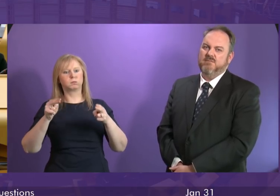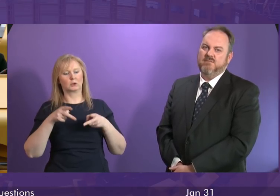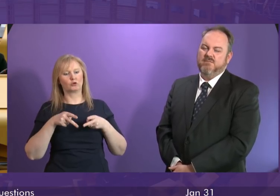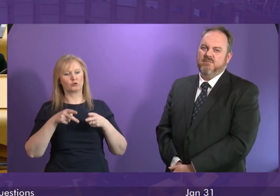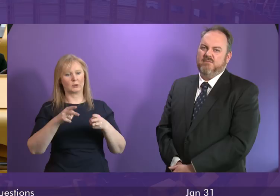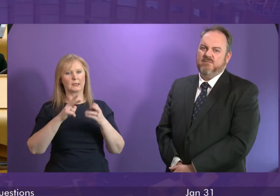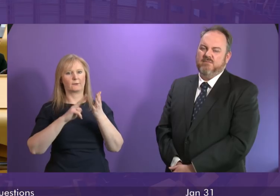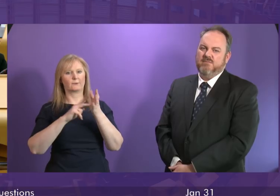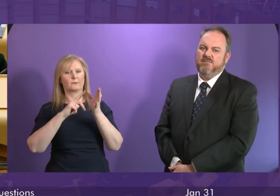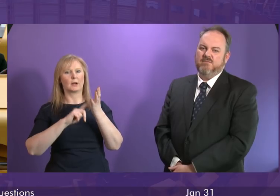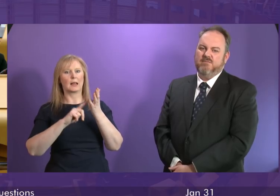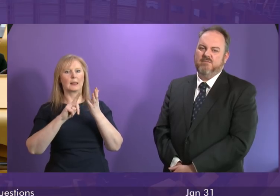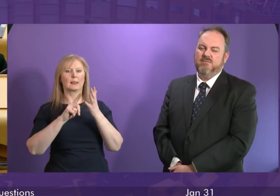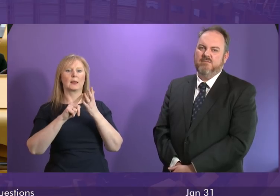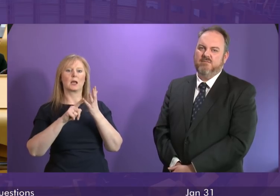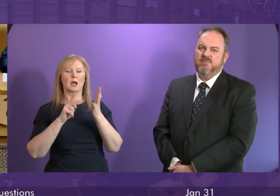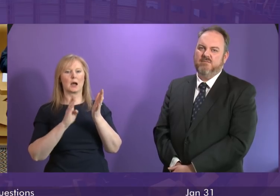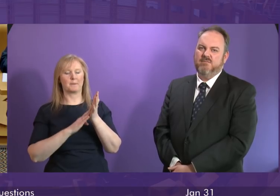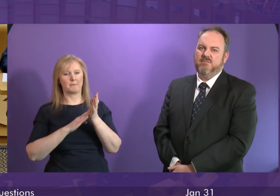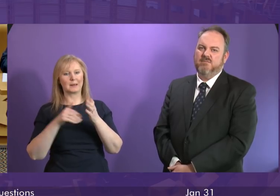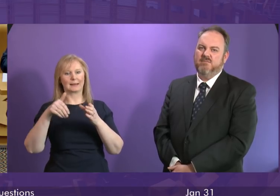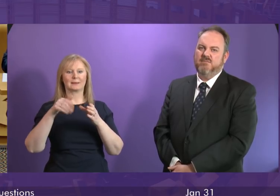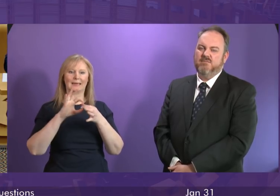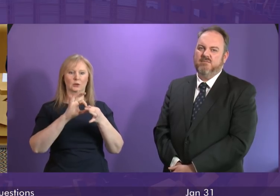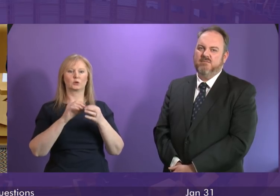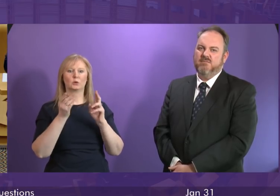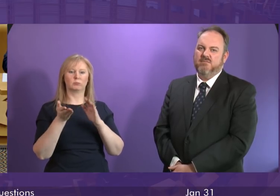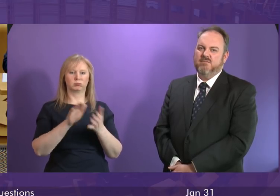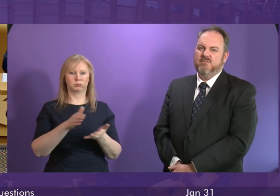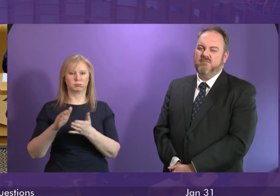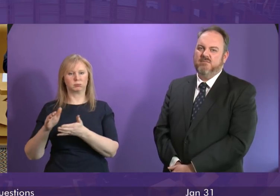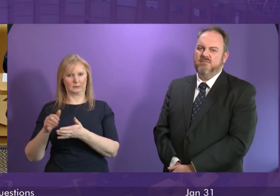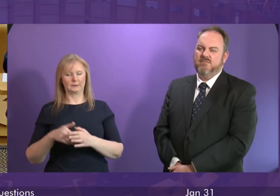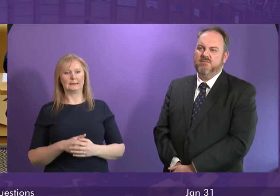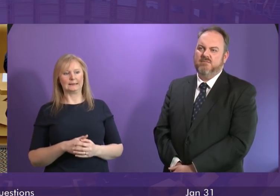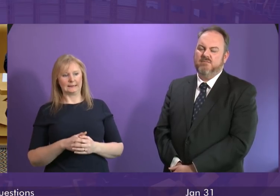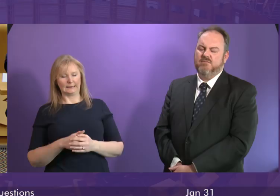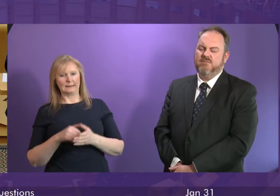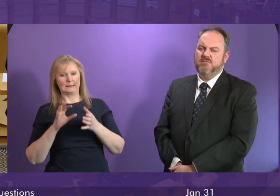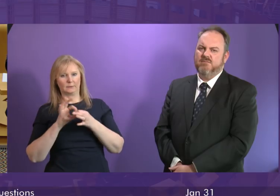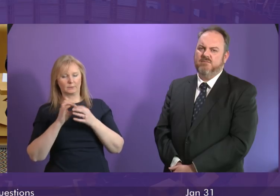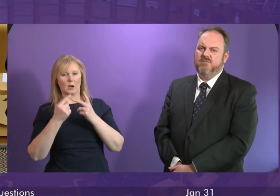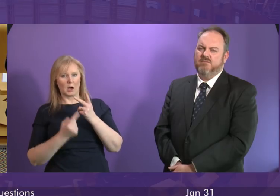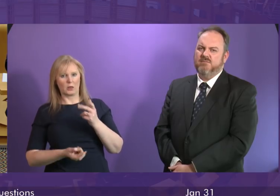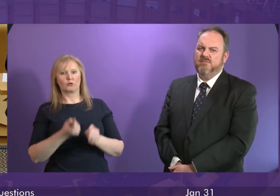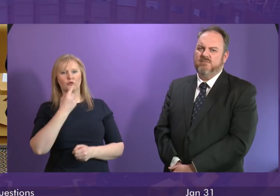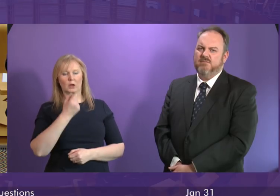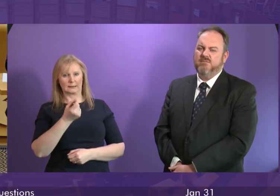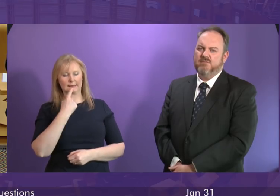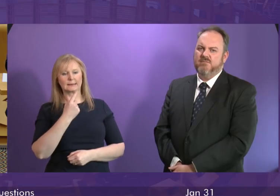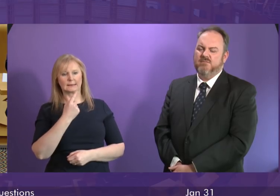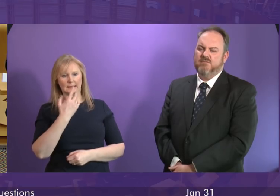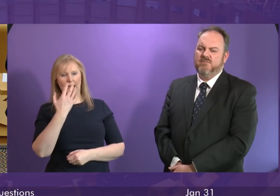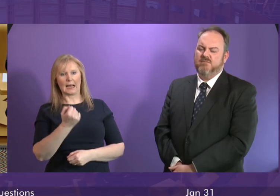valium being implicated in deaths usually when it's used in combination with opiates there are significant